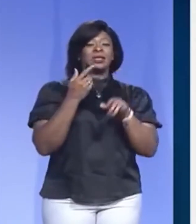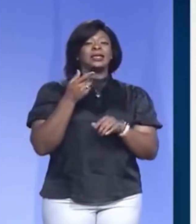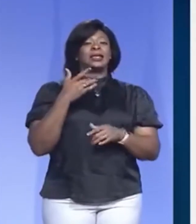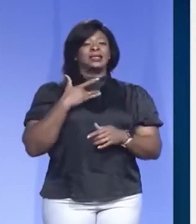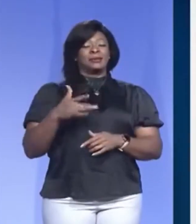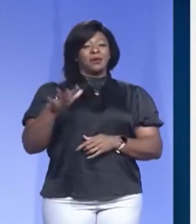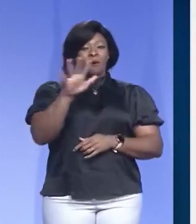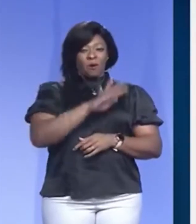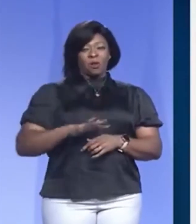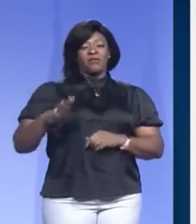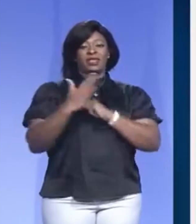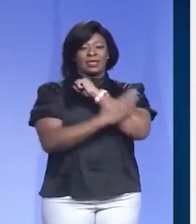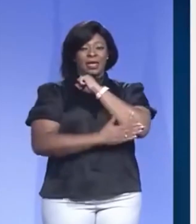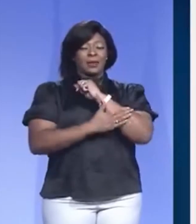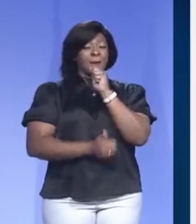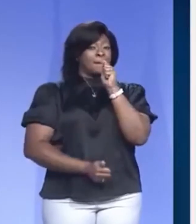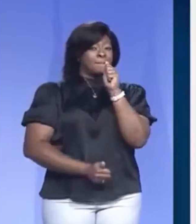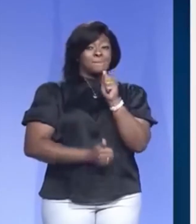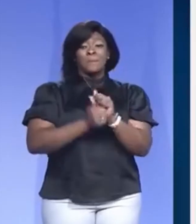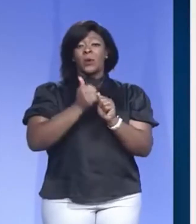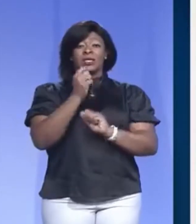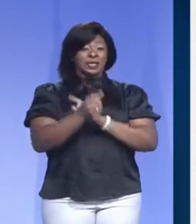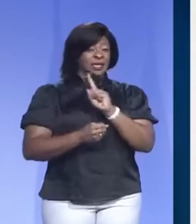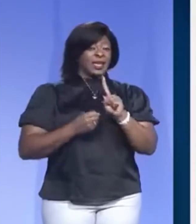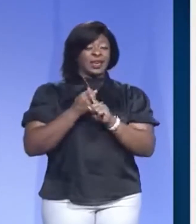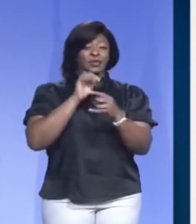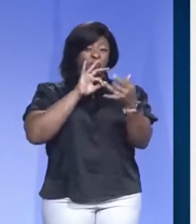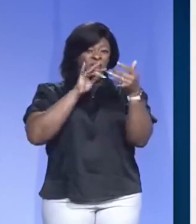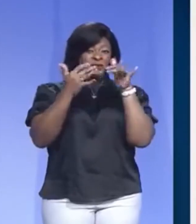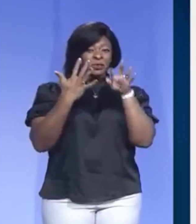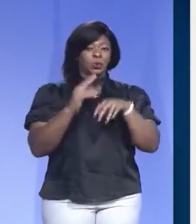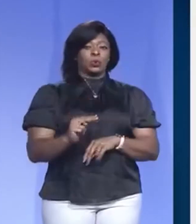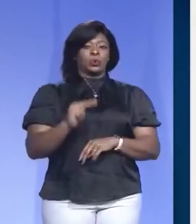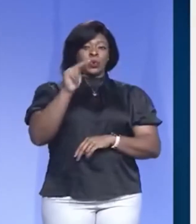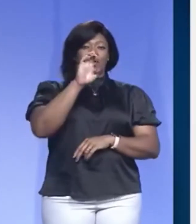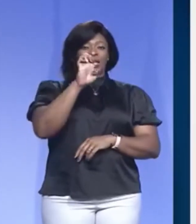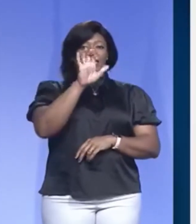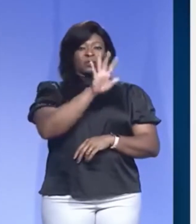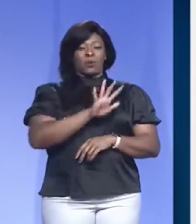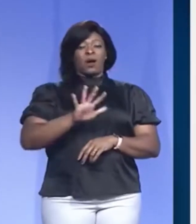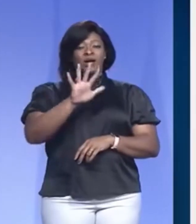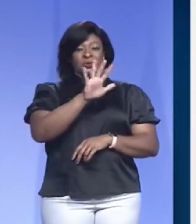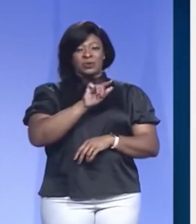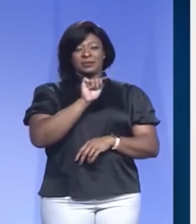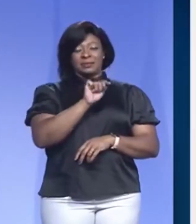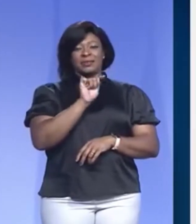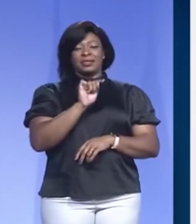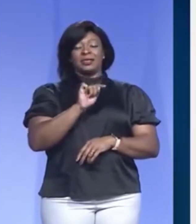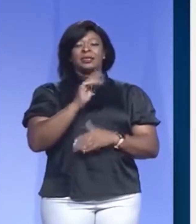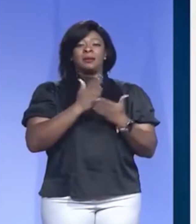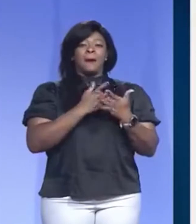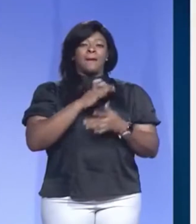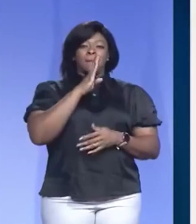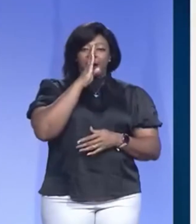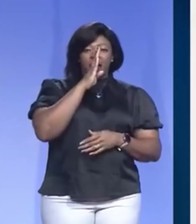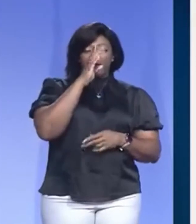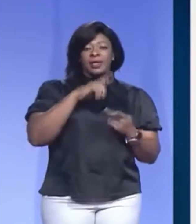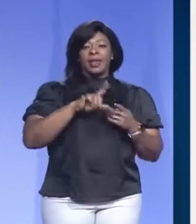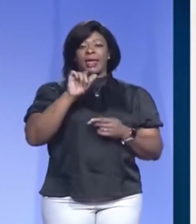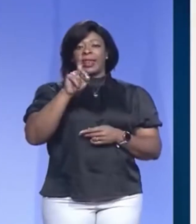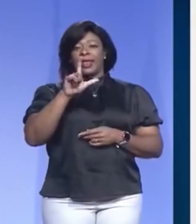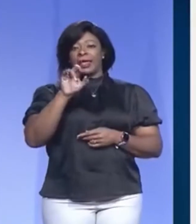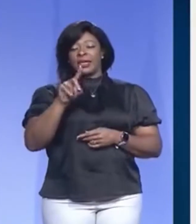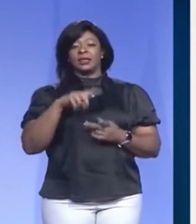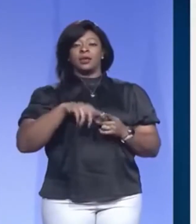the county but the most active area is the northeast quadrant which would include parts of bartlett lakeland